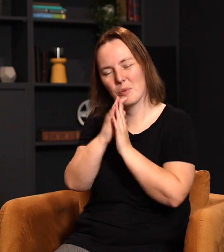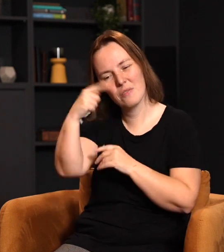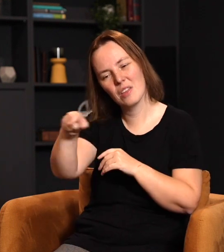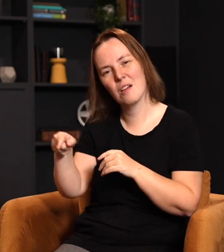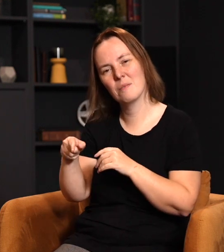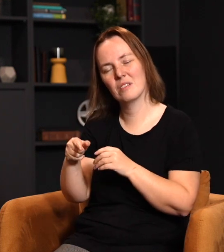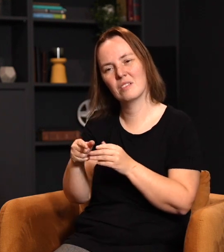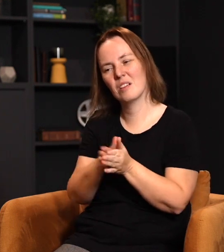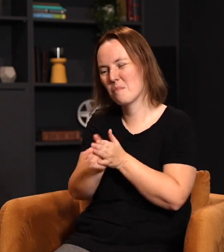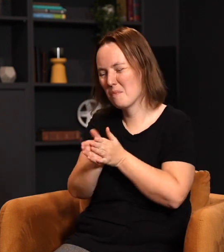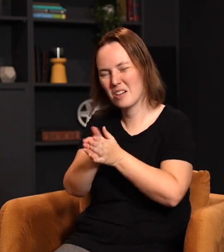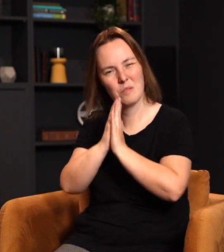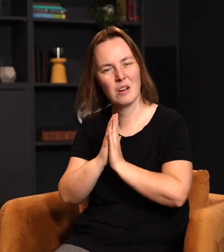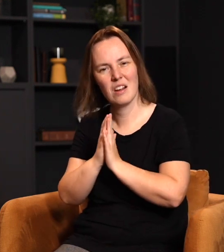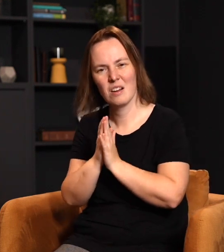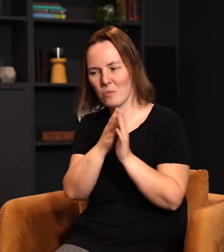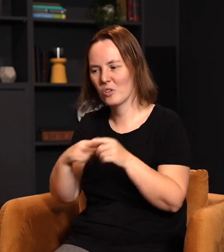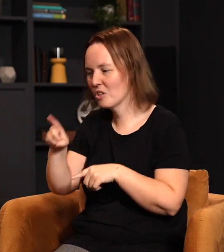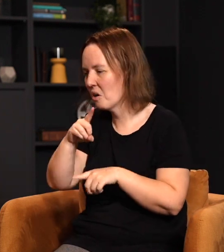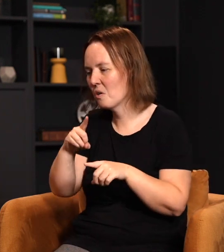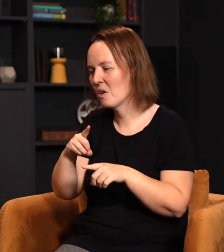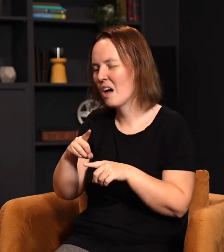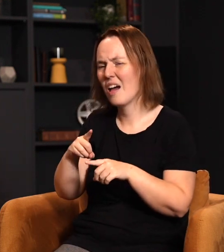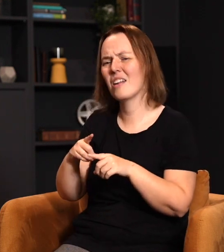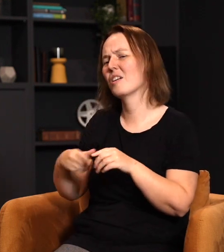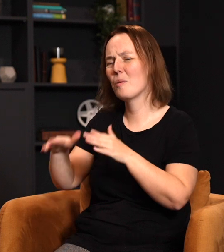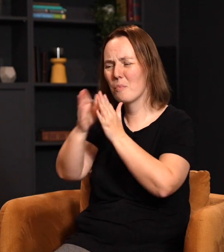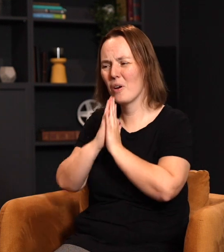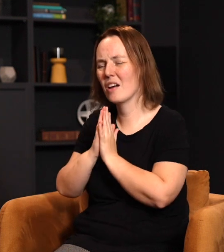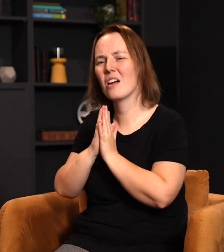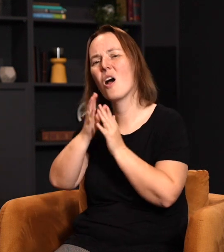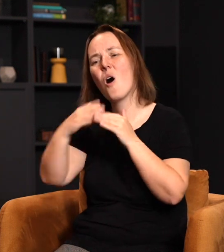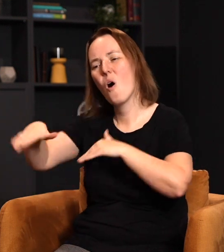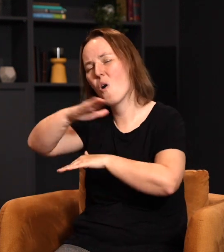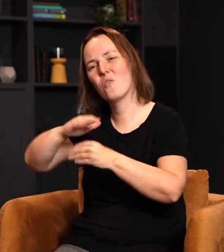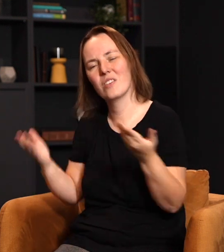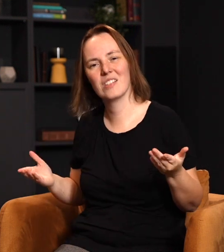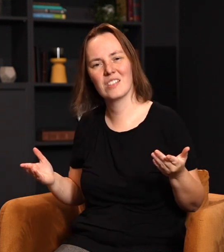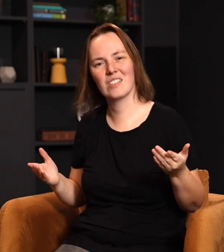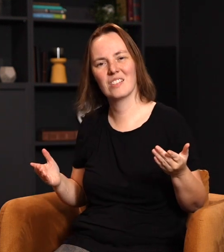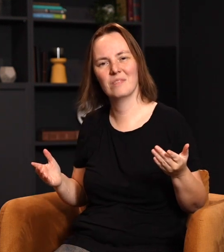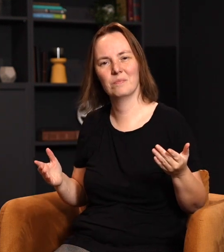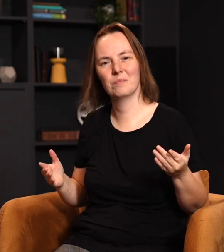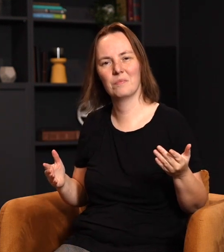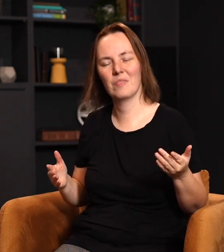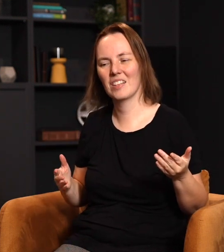intercede for them. I'm going to go when nobody's around and be laying hands on things and declaring the blessing of God. And I'm just